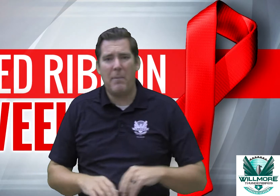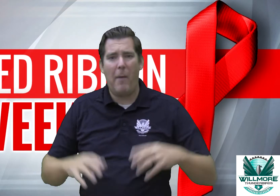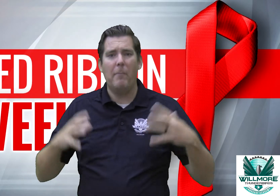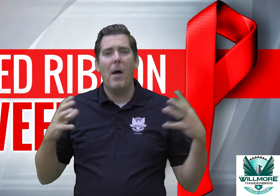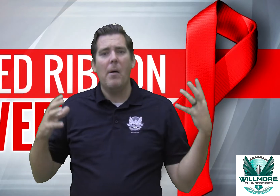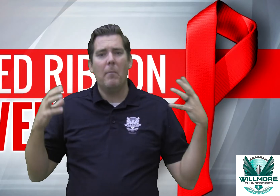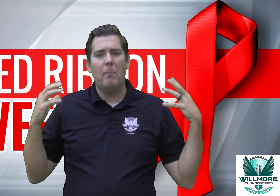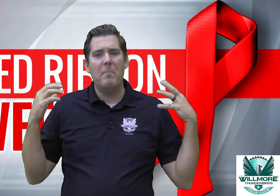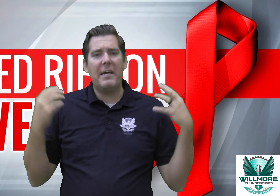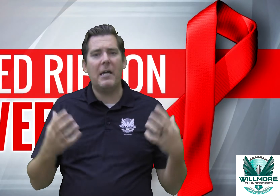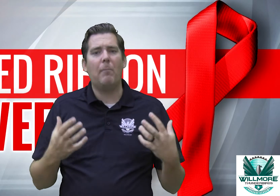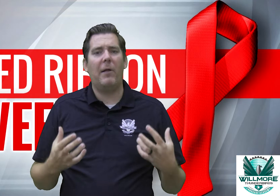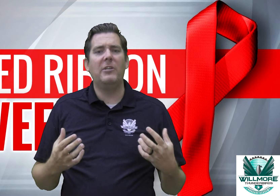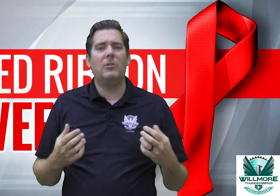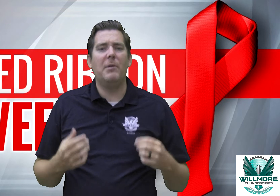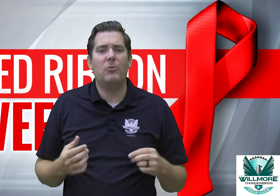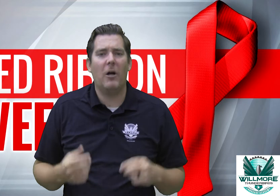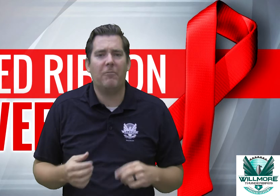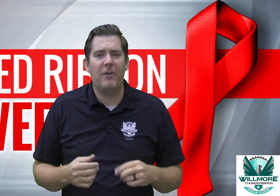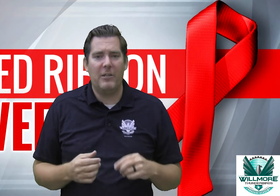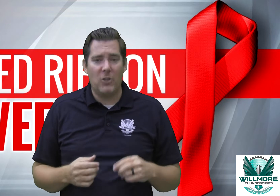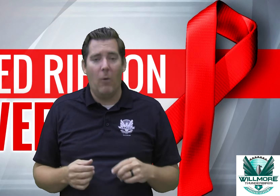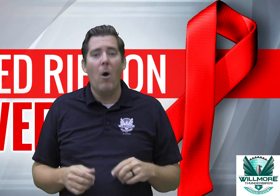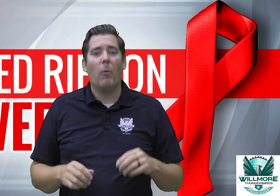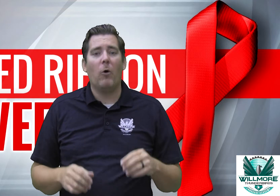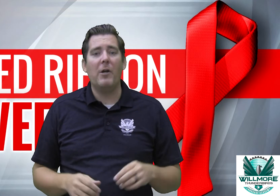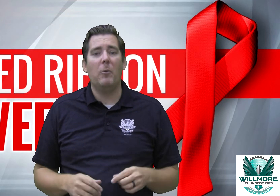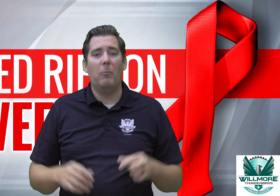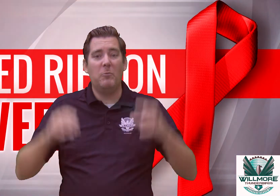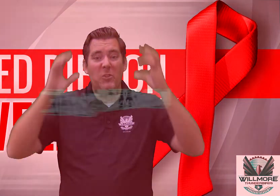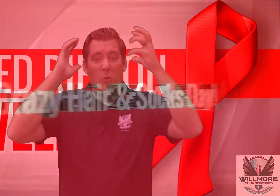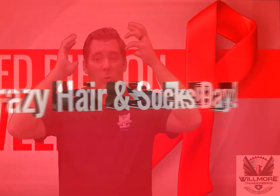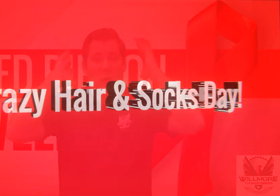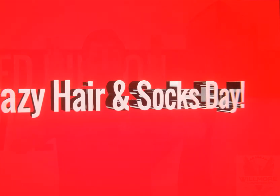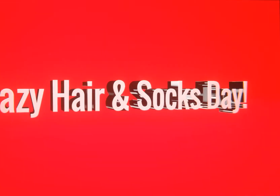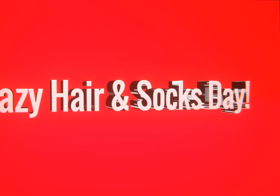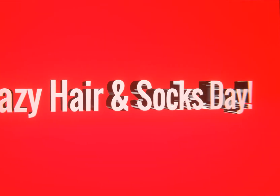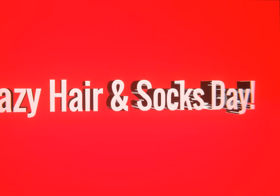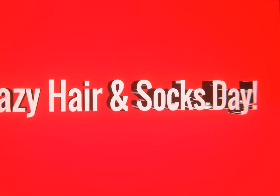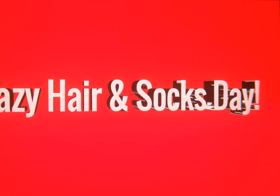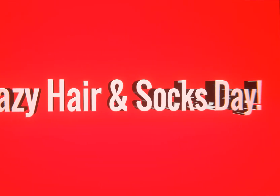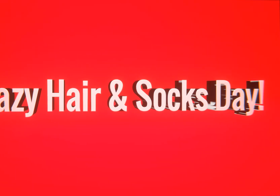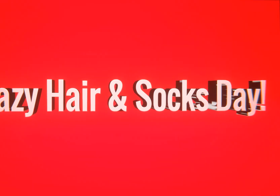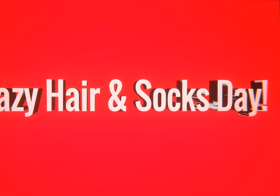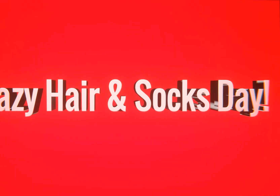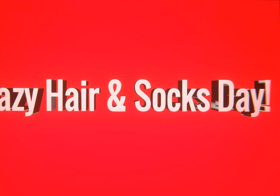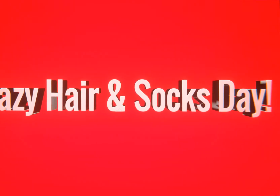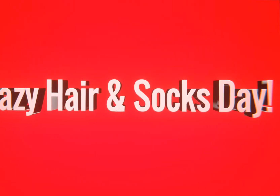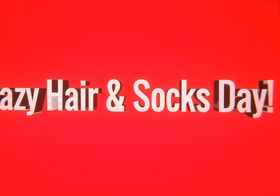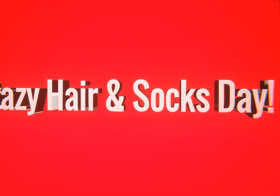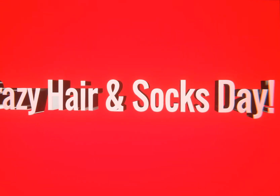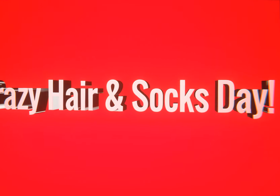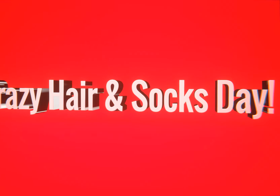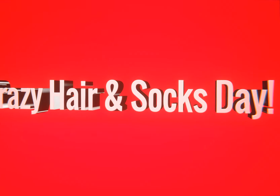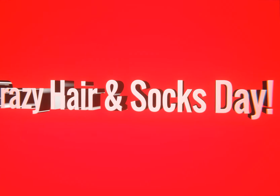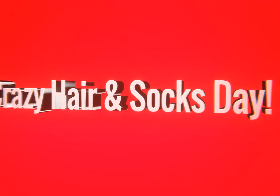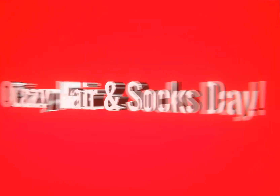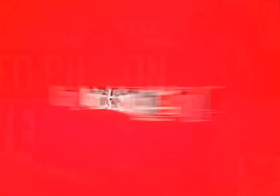about making a pledge to be drug free so we're going to do crazy hair and crazy socks on